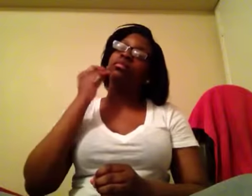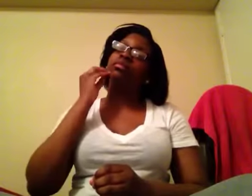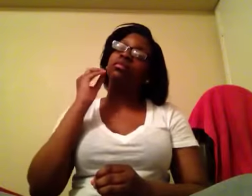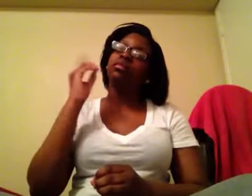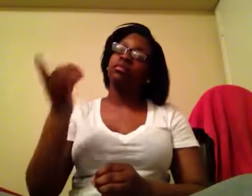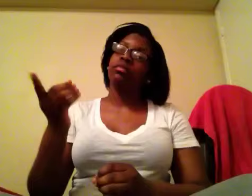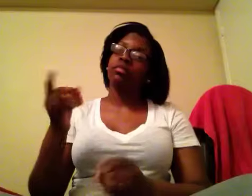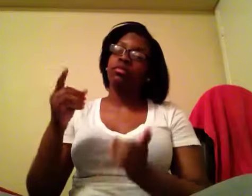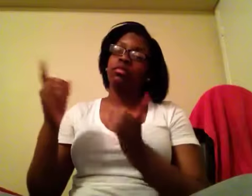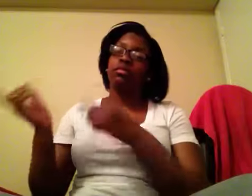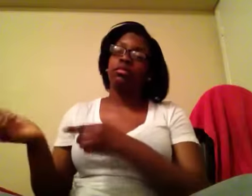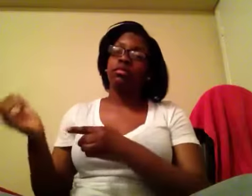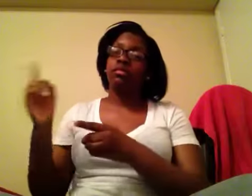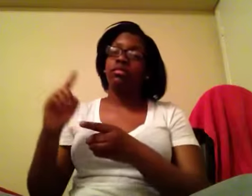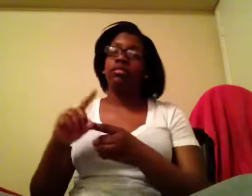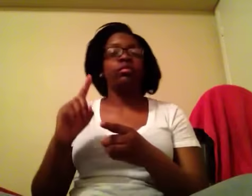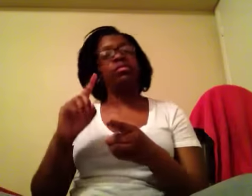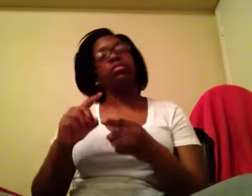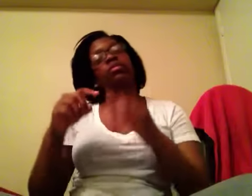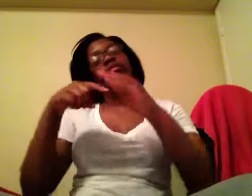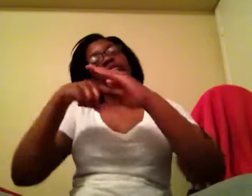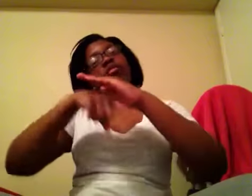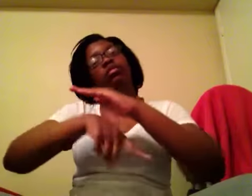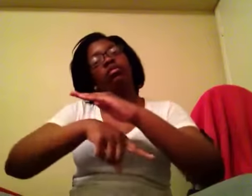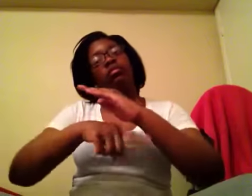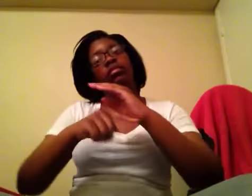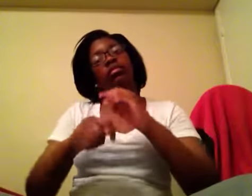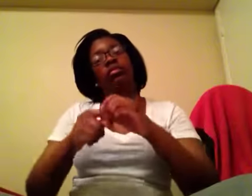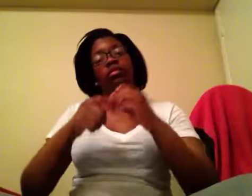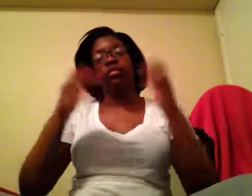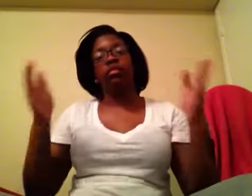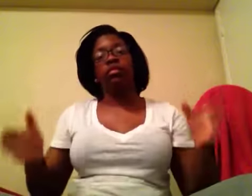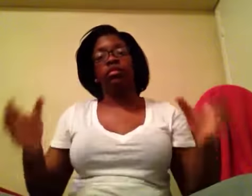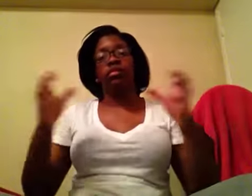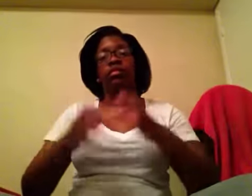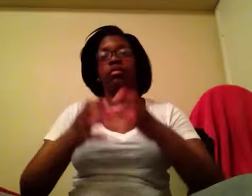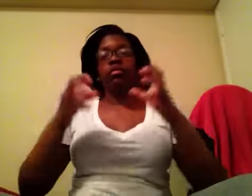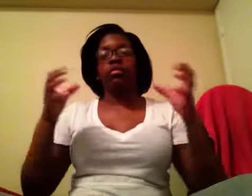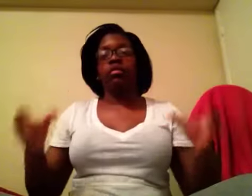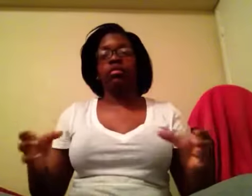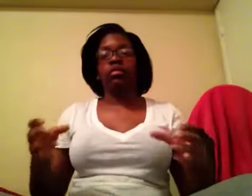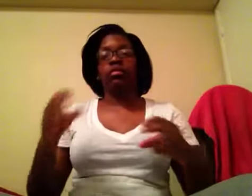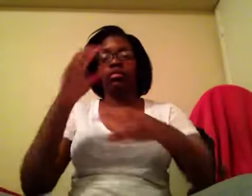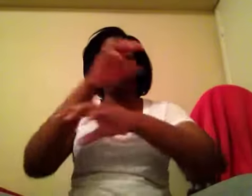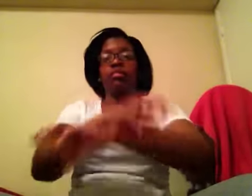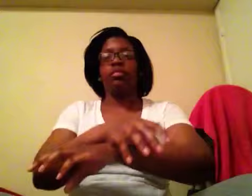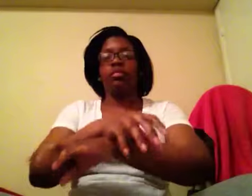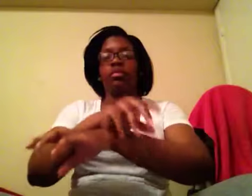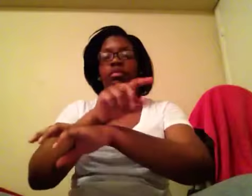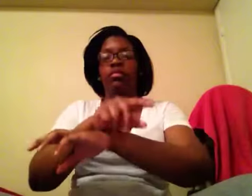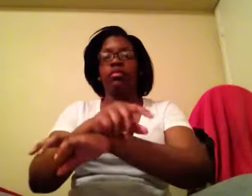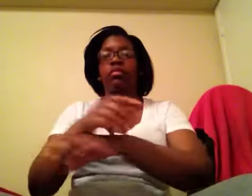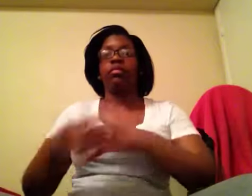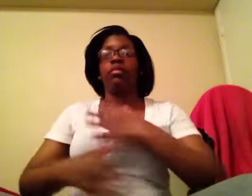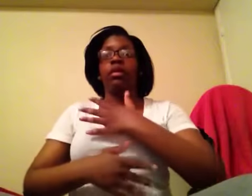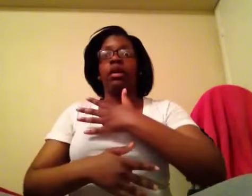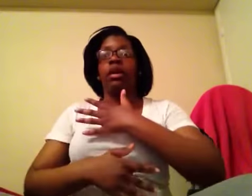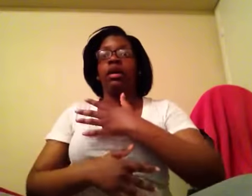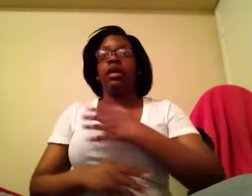spider that scared Miss Muffet away. Grandma Lucy and Miss Muffet stepped